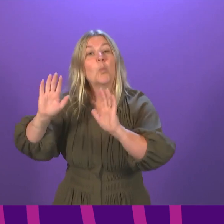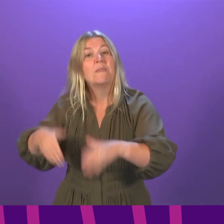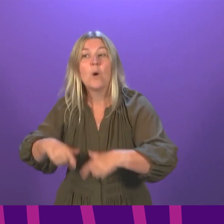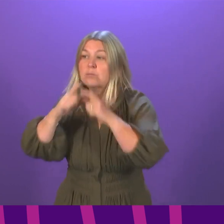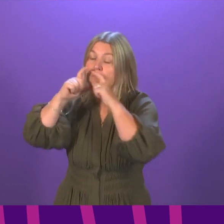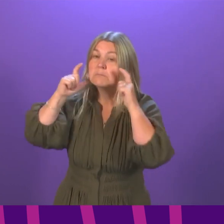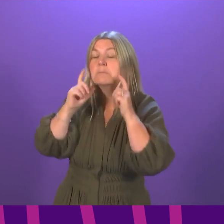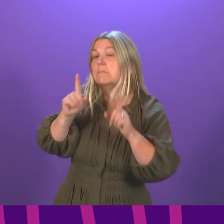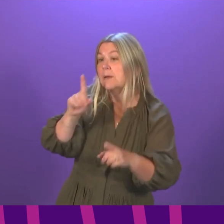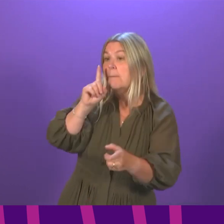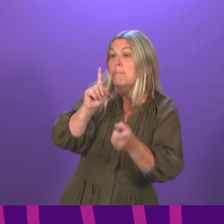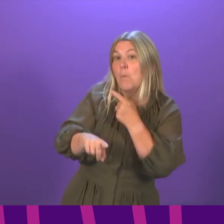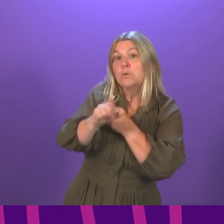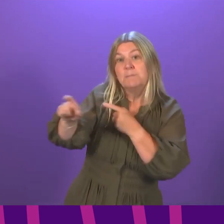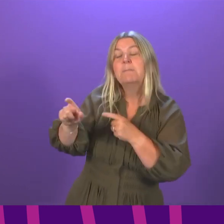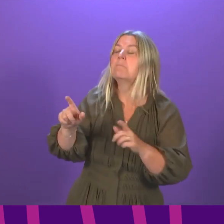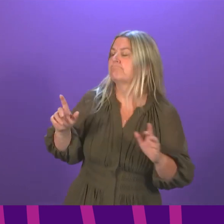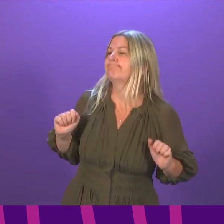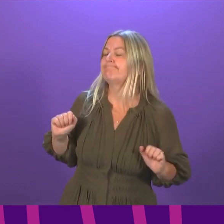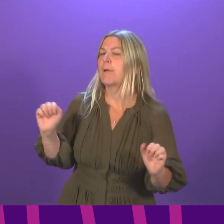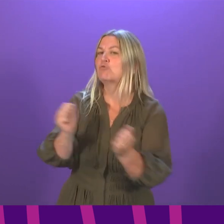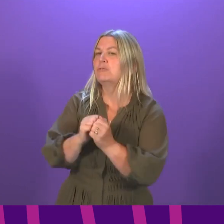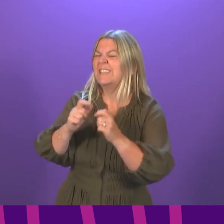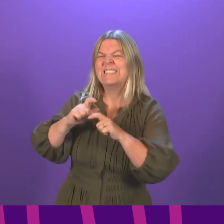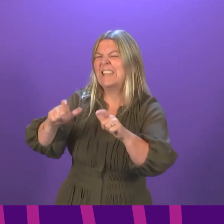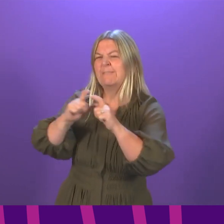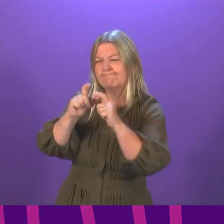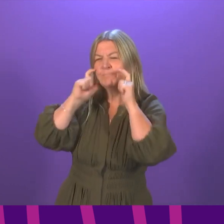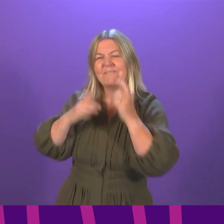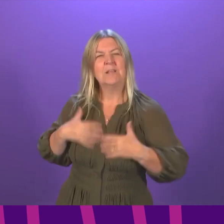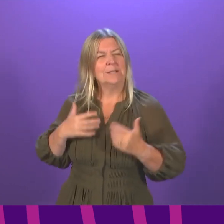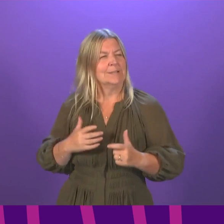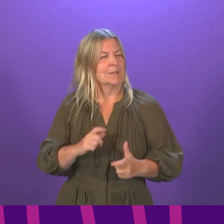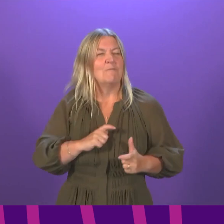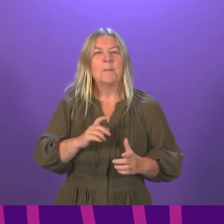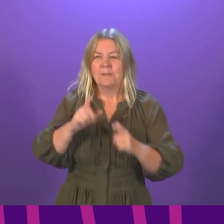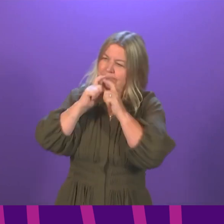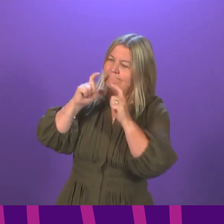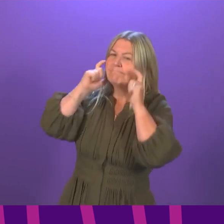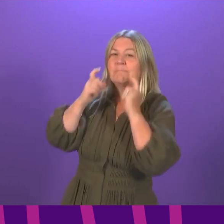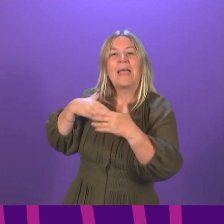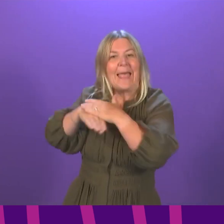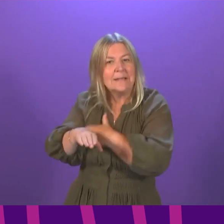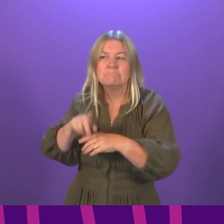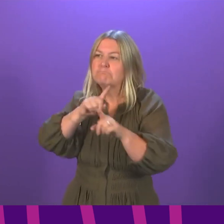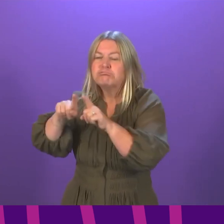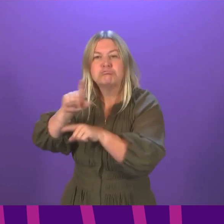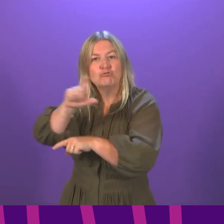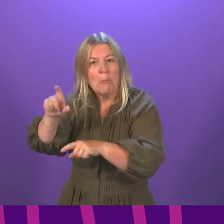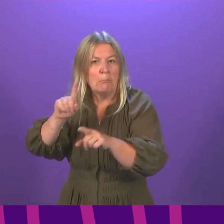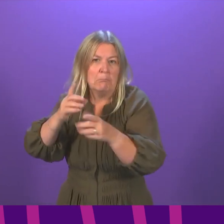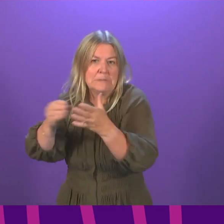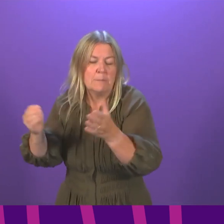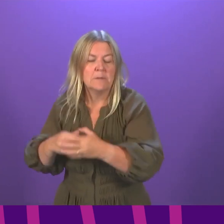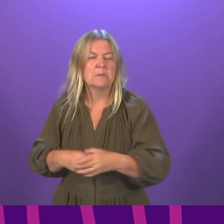to wear them. Can the First Minister tell us what actually needs to happen here for her to change her mind